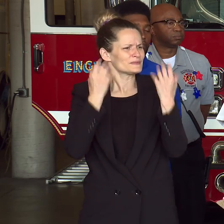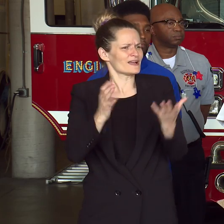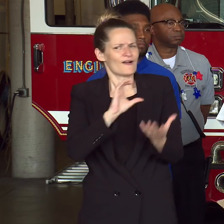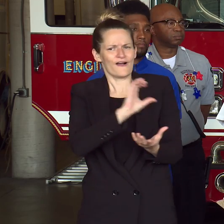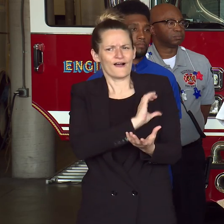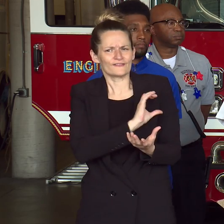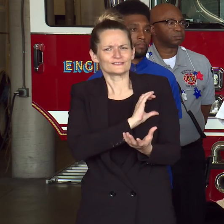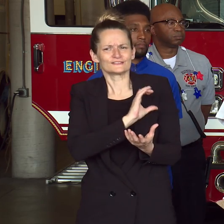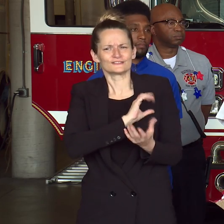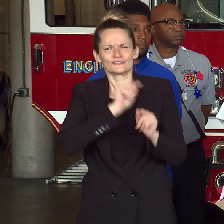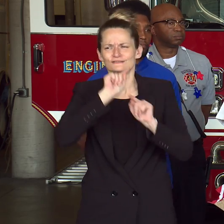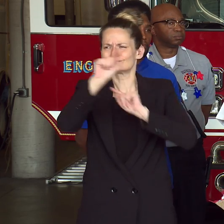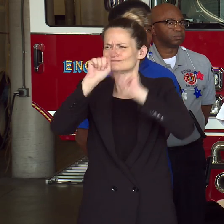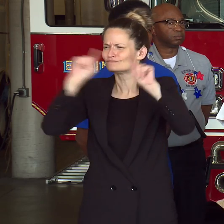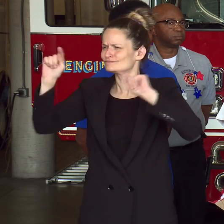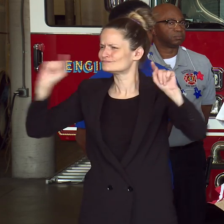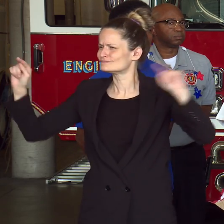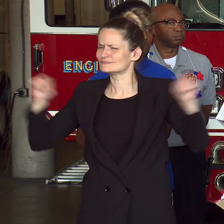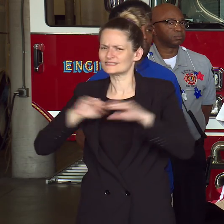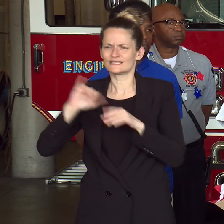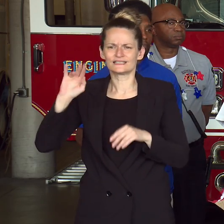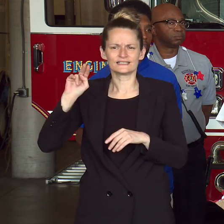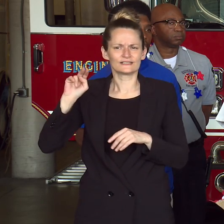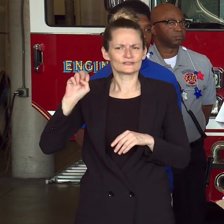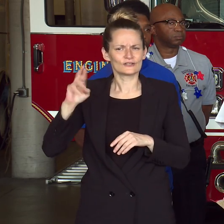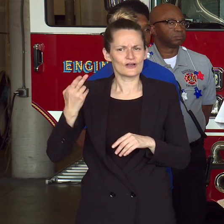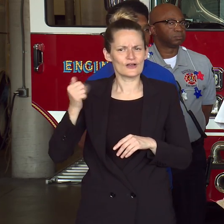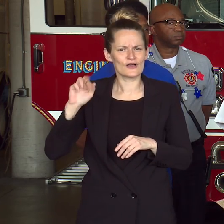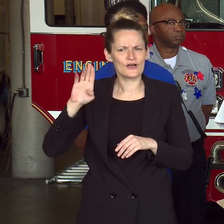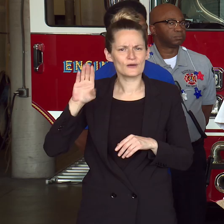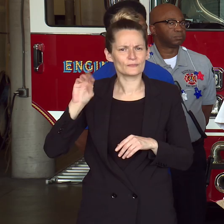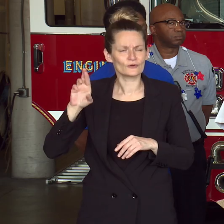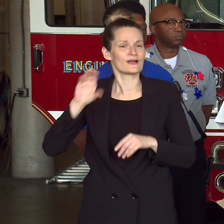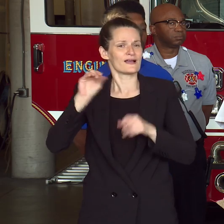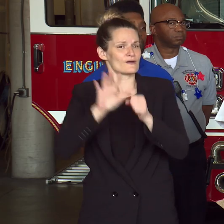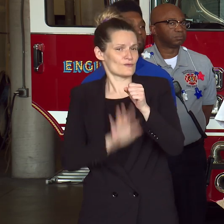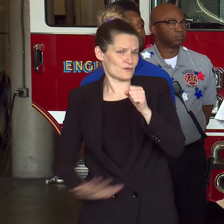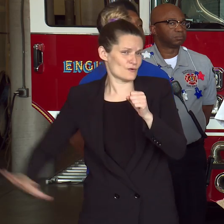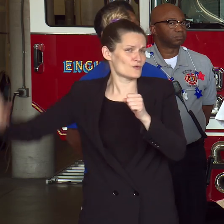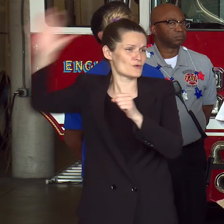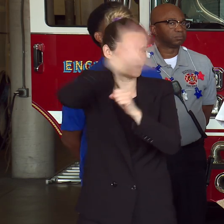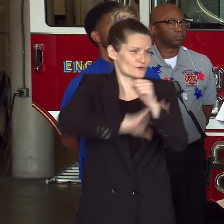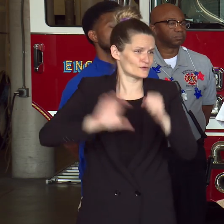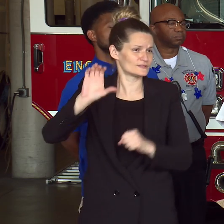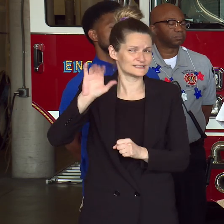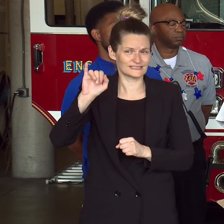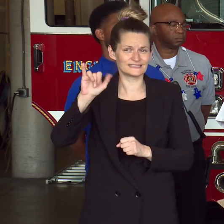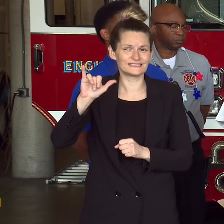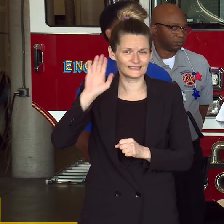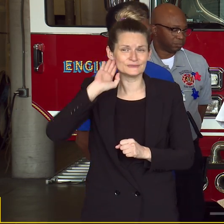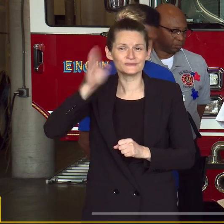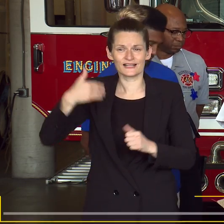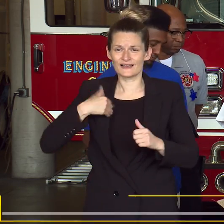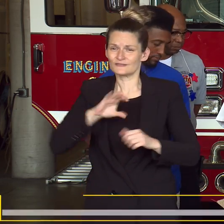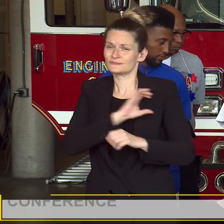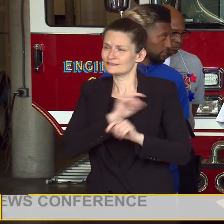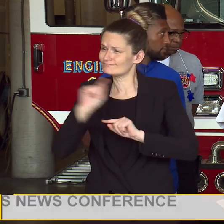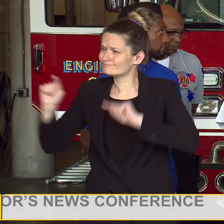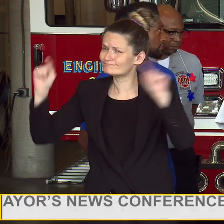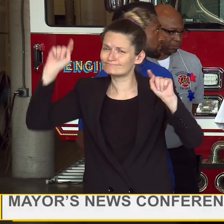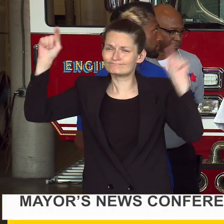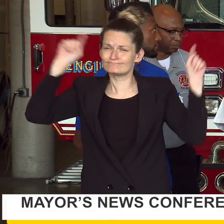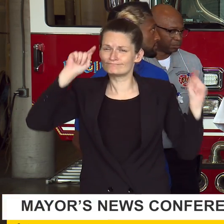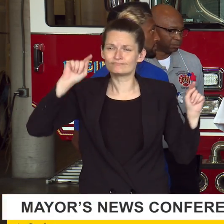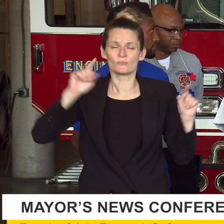multiple places around the city throughout the entire Independence holiday weekend. So I encourage residents to report locations